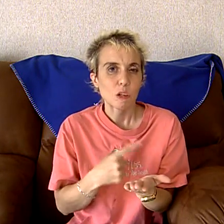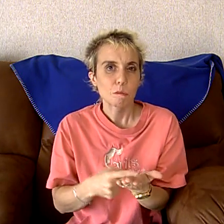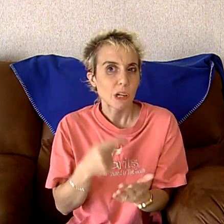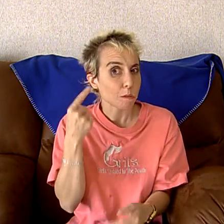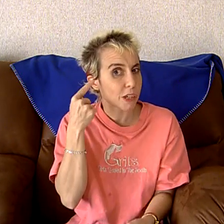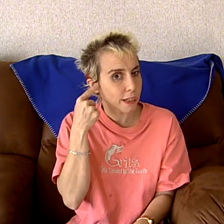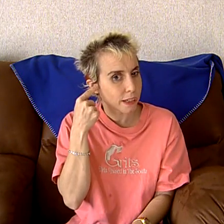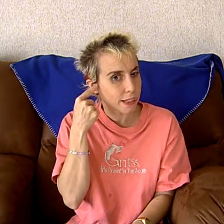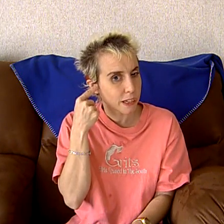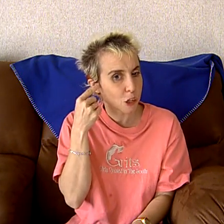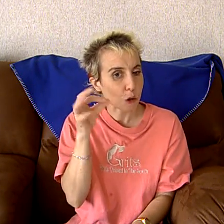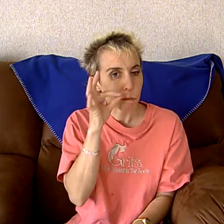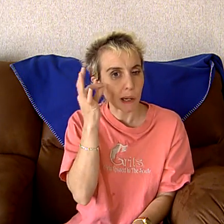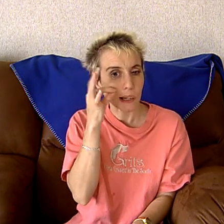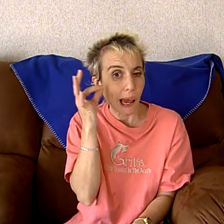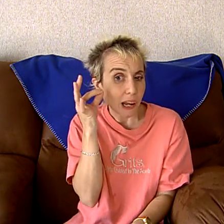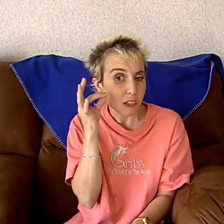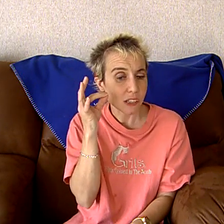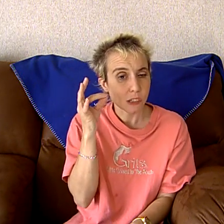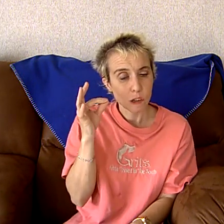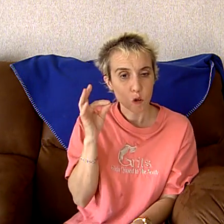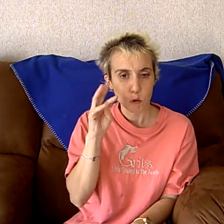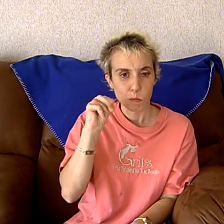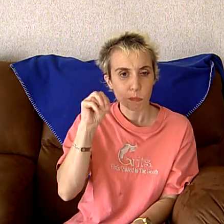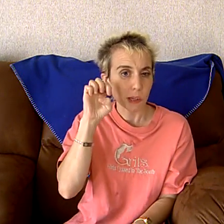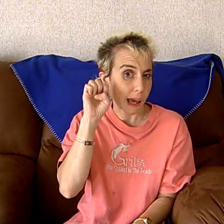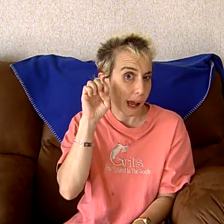sometimes I can hear my cats meow.